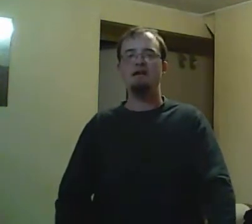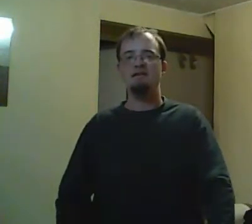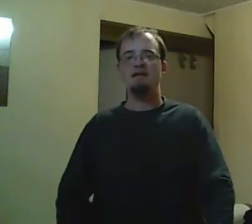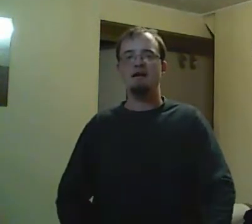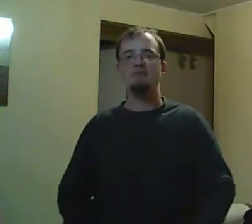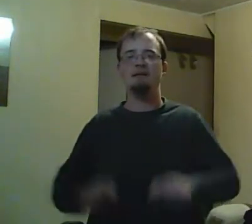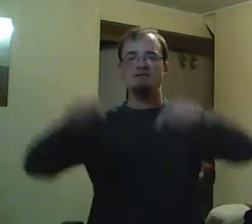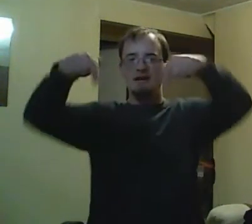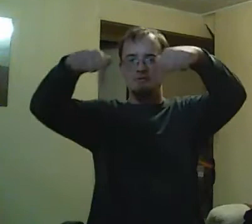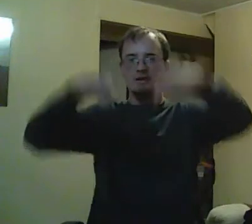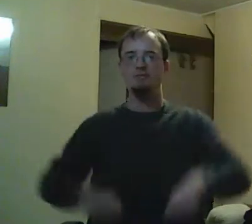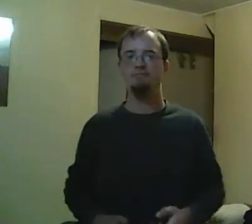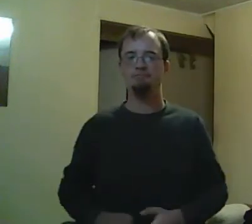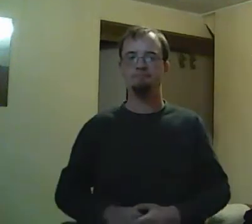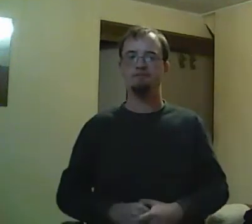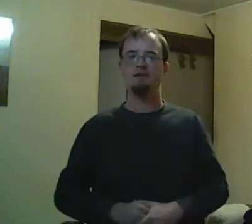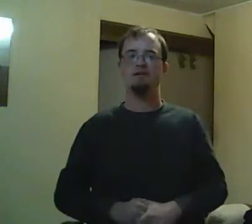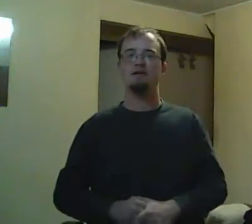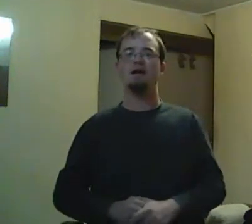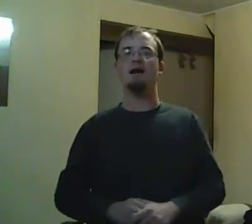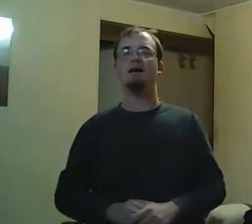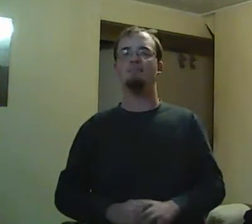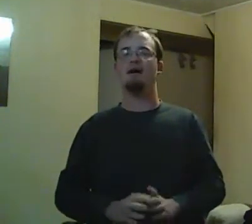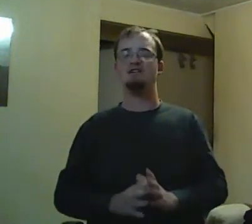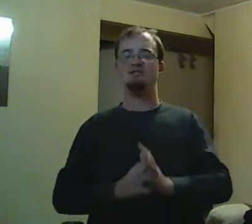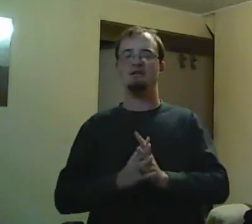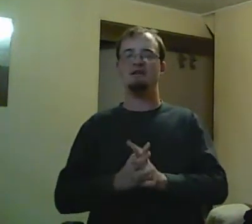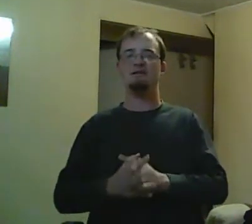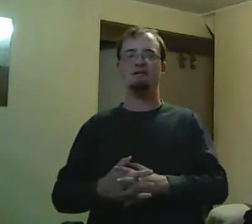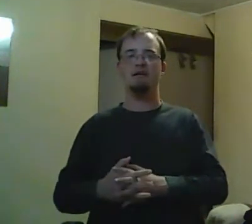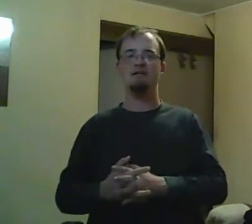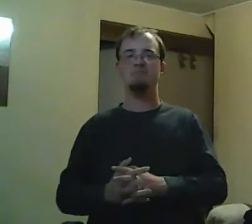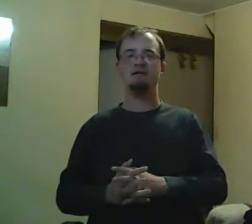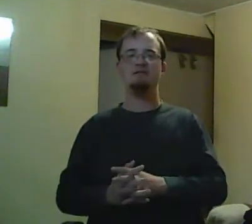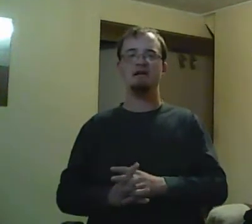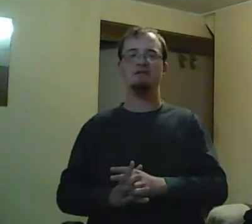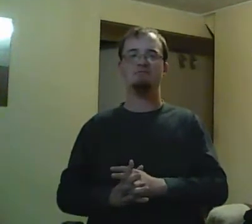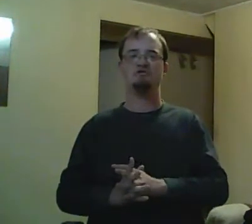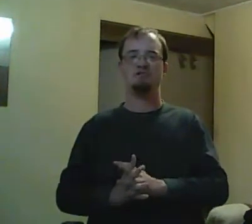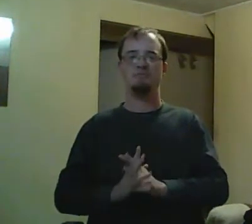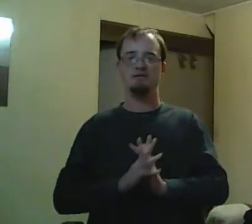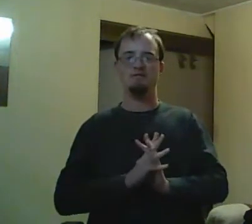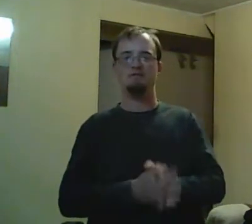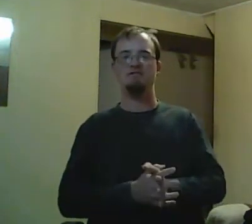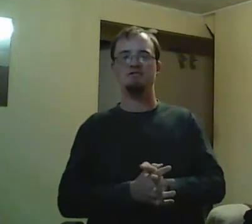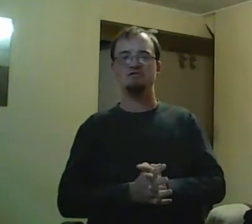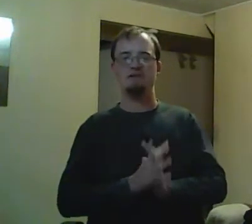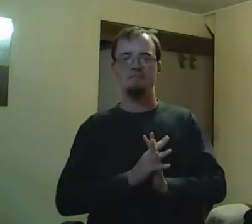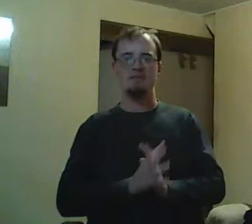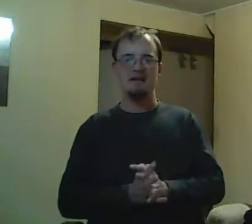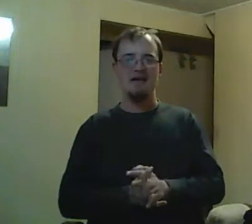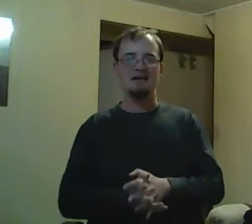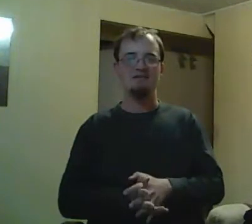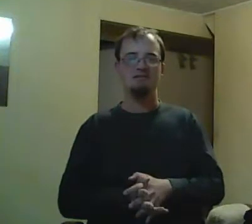document on comparing NFL pick'em seasons from